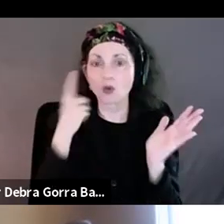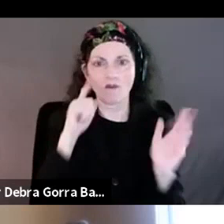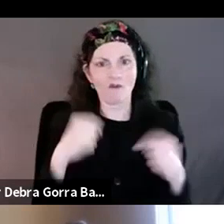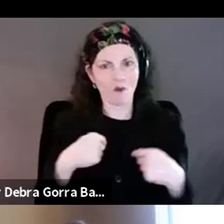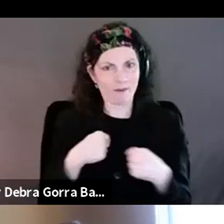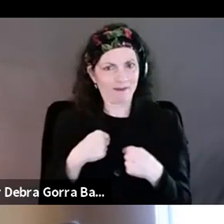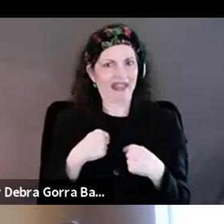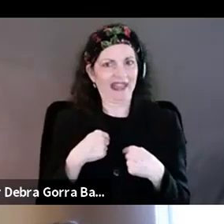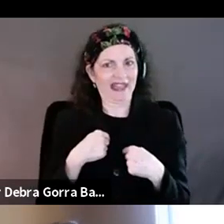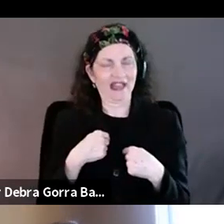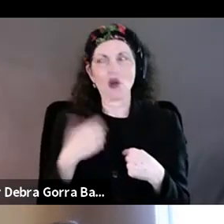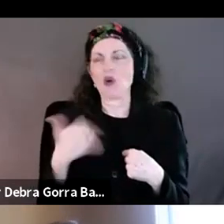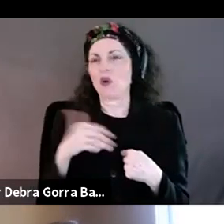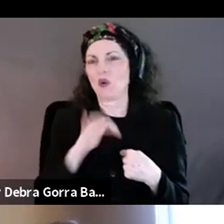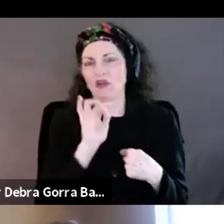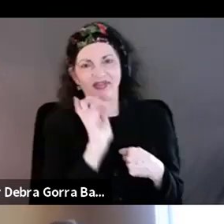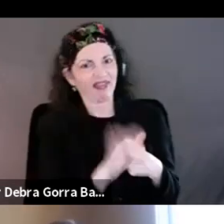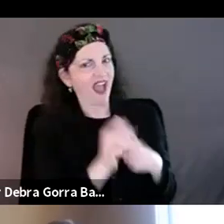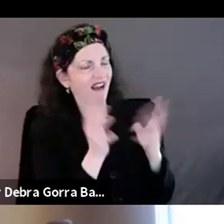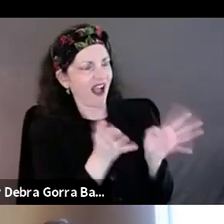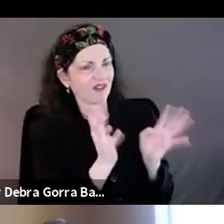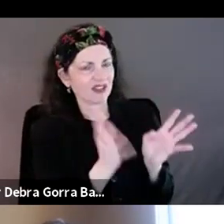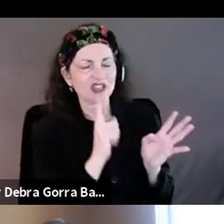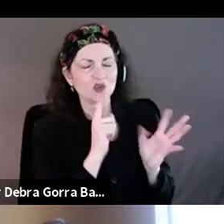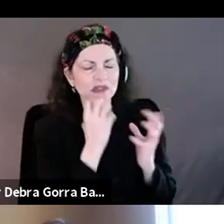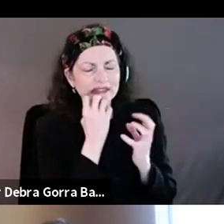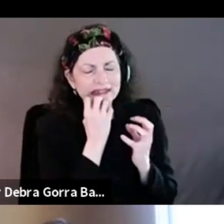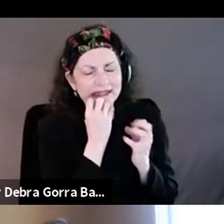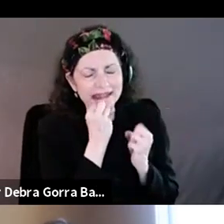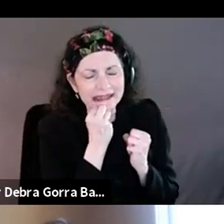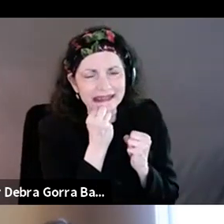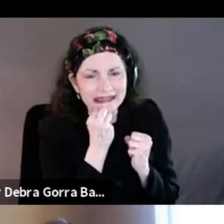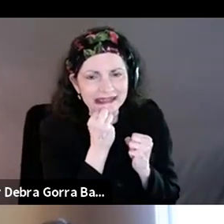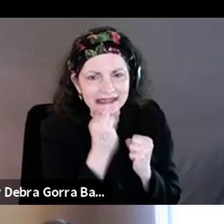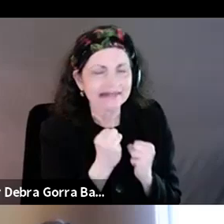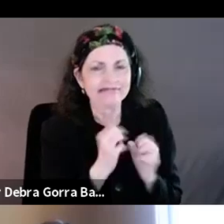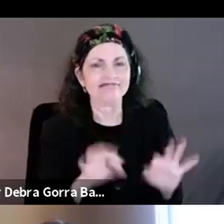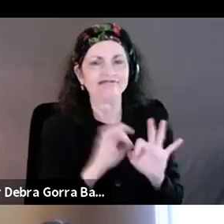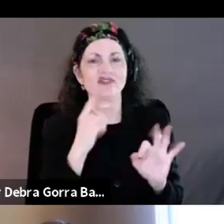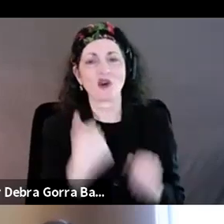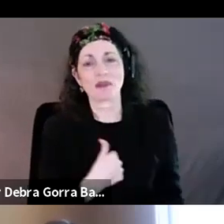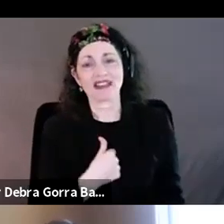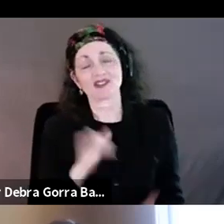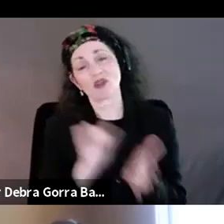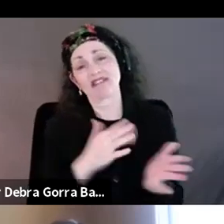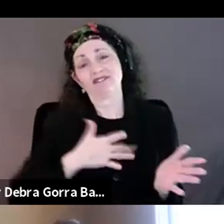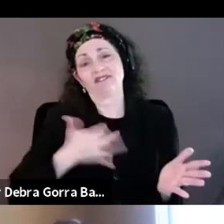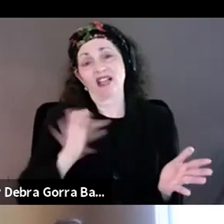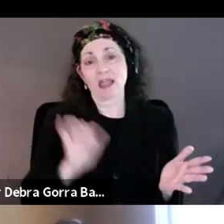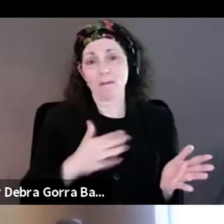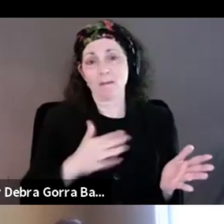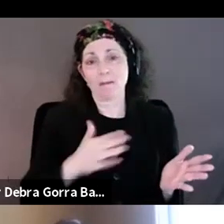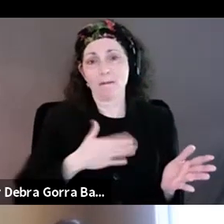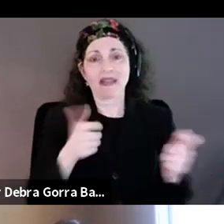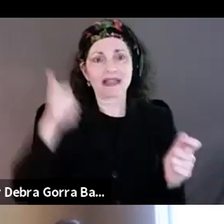are the conversations and those are the things that mean, um, that mean the most. So that's my biggest success. Yeah. And